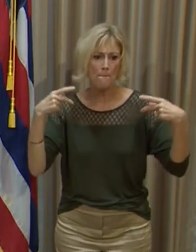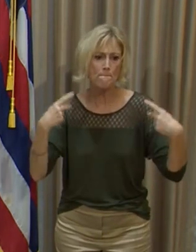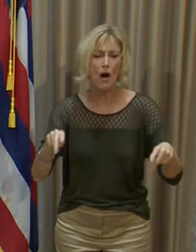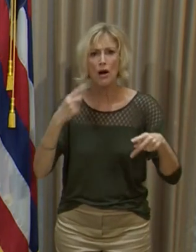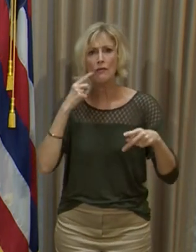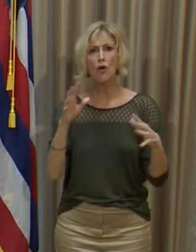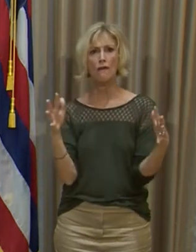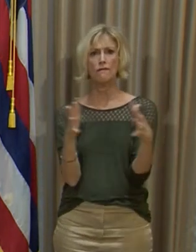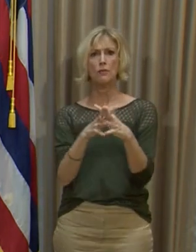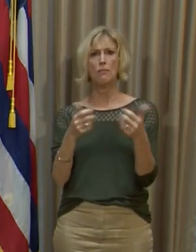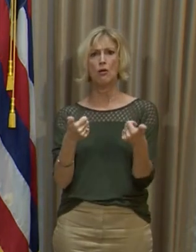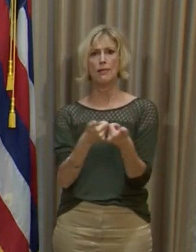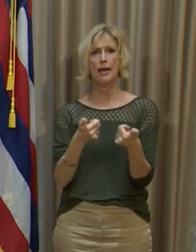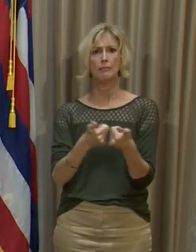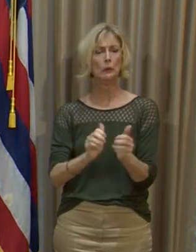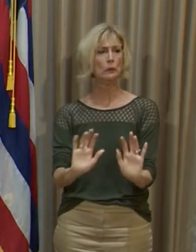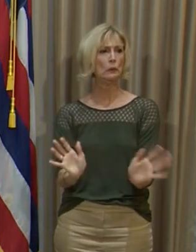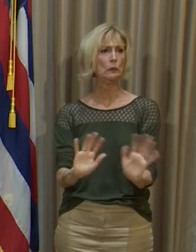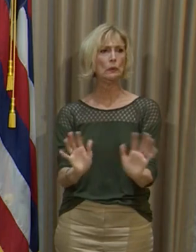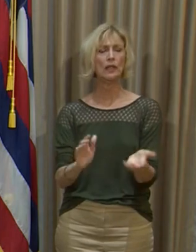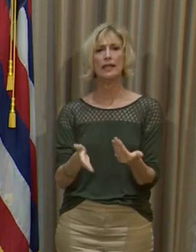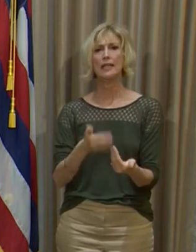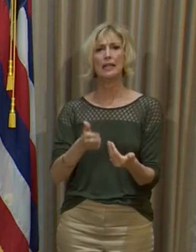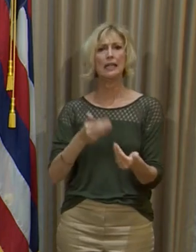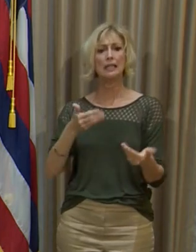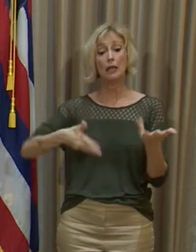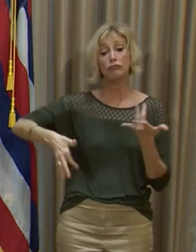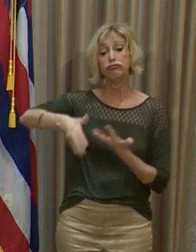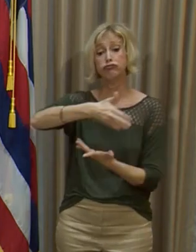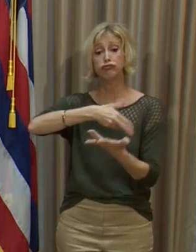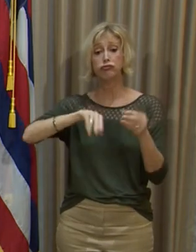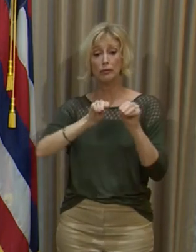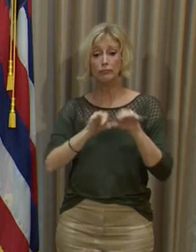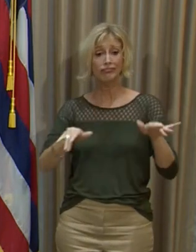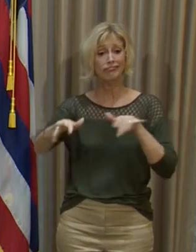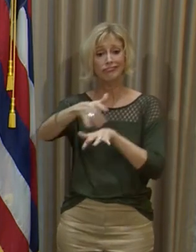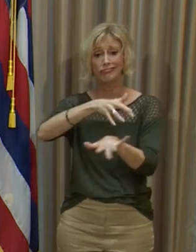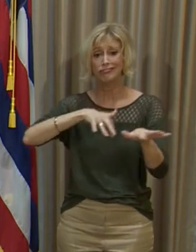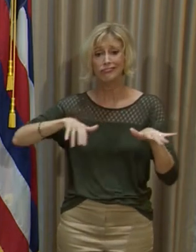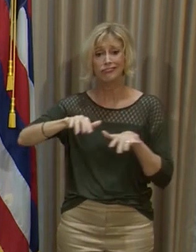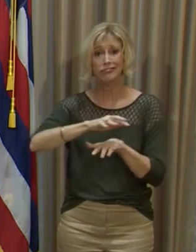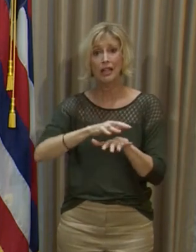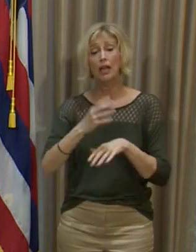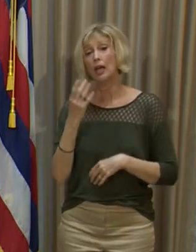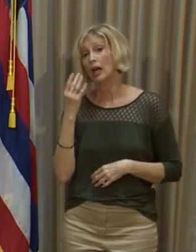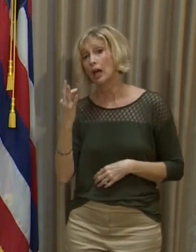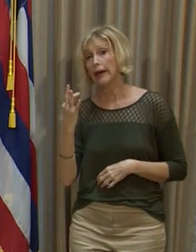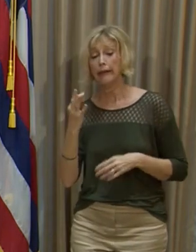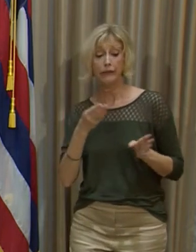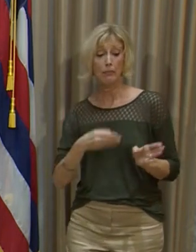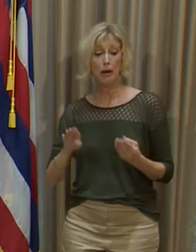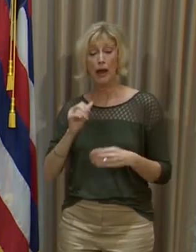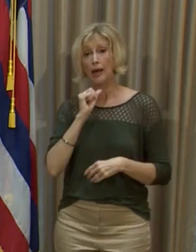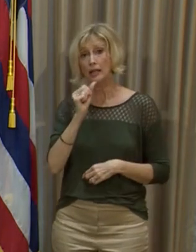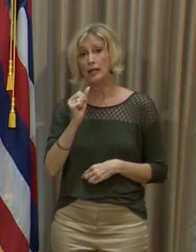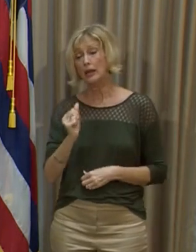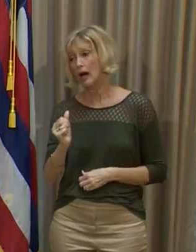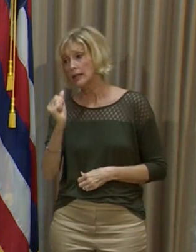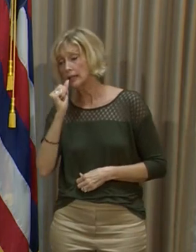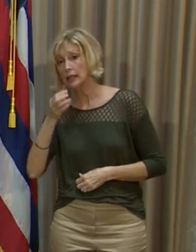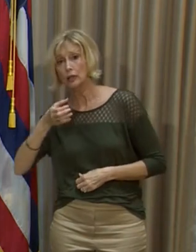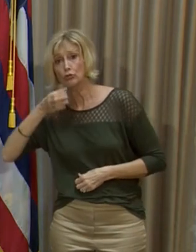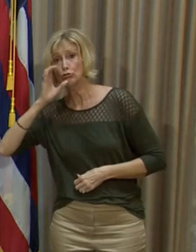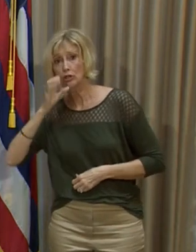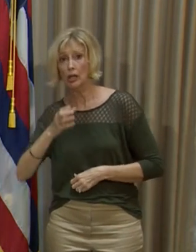That can be a super-spirited event. Clearly, unless you intend not to eat or drink or talk